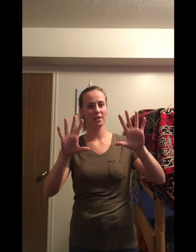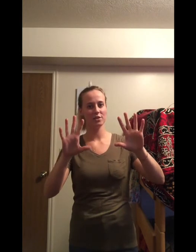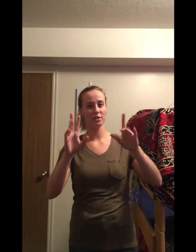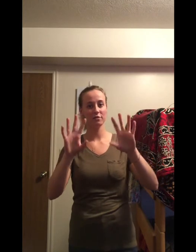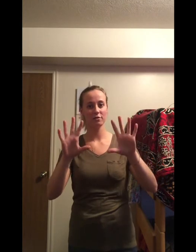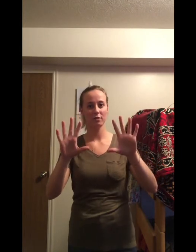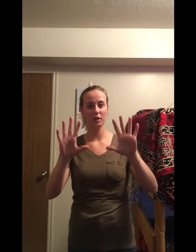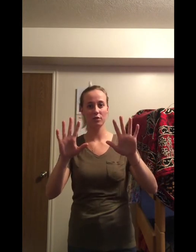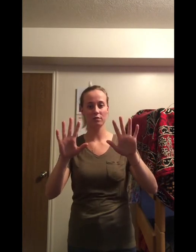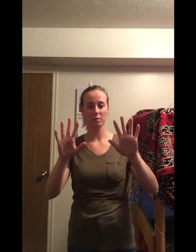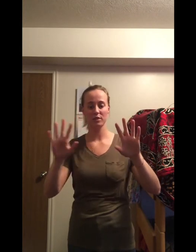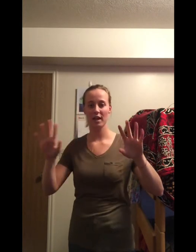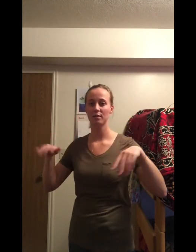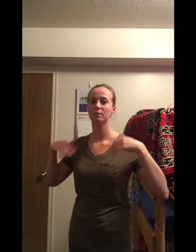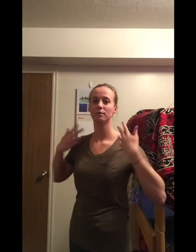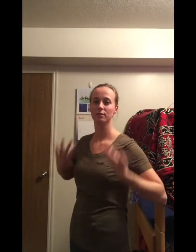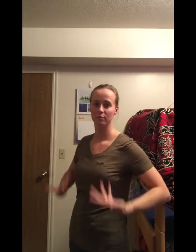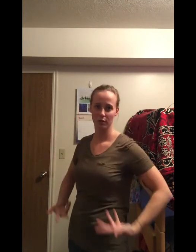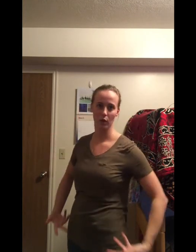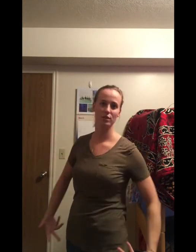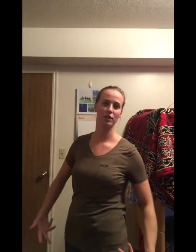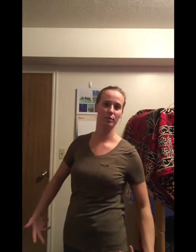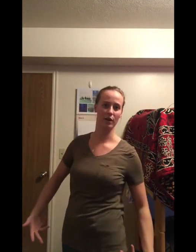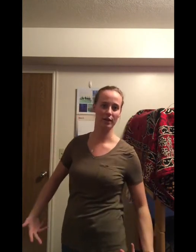vagus nerve, cranial nerve number 10, goes to your body.